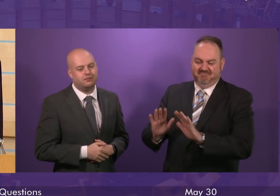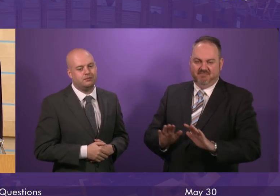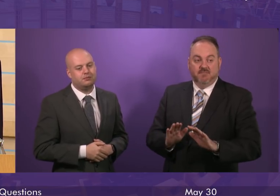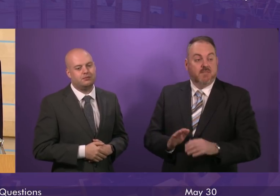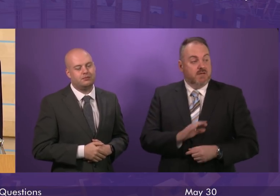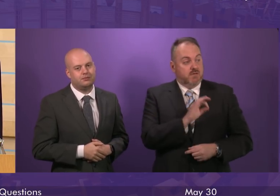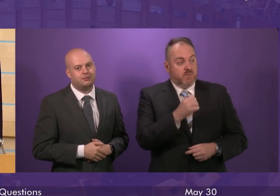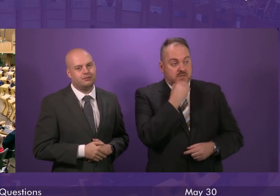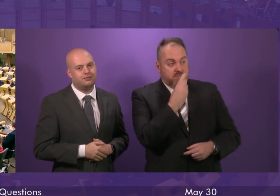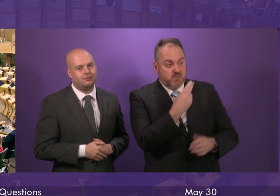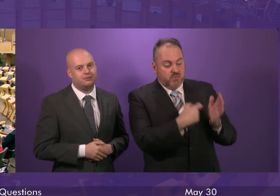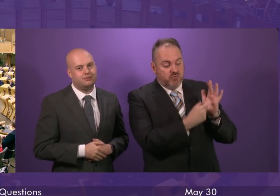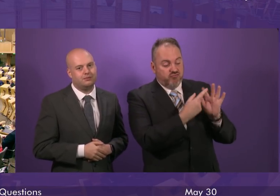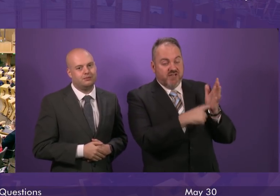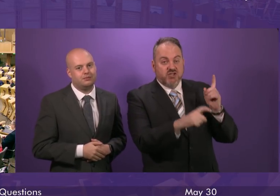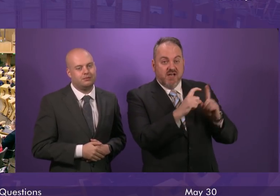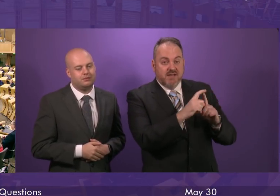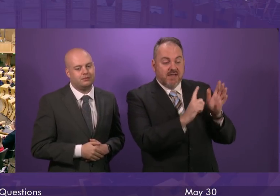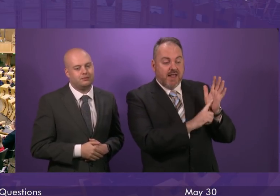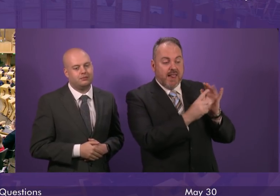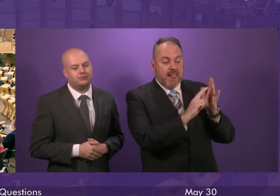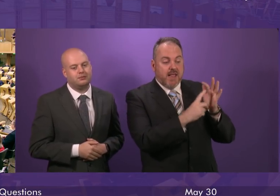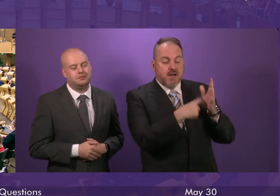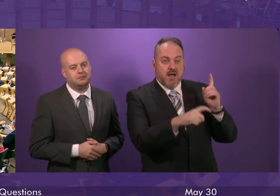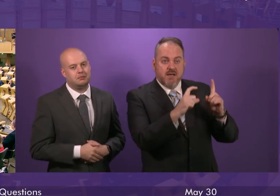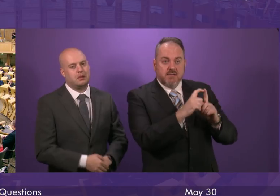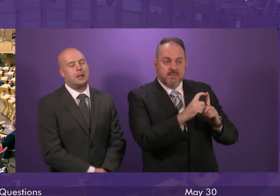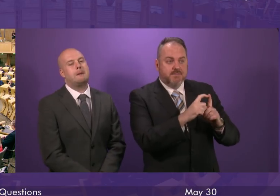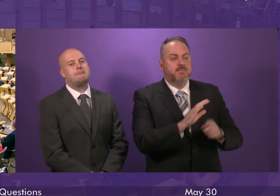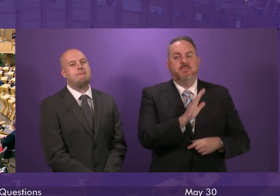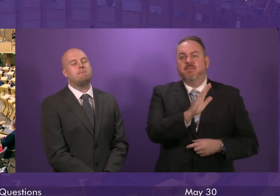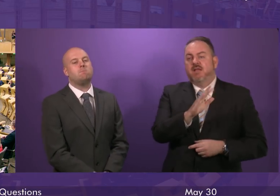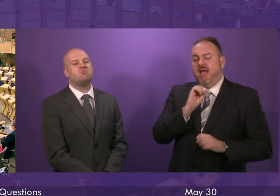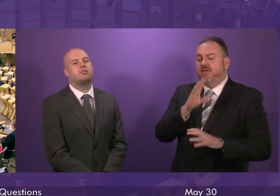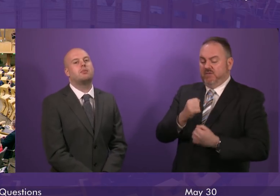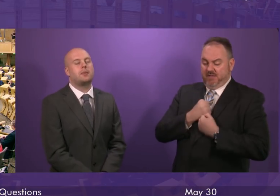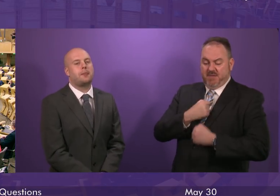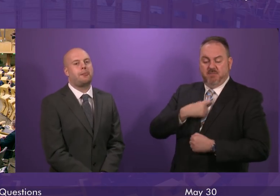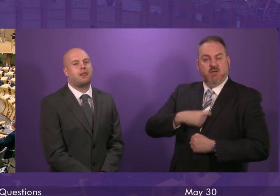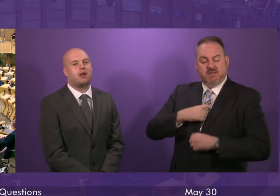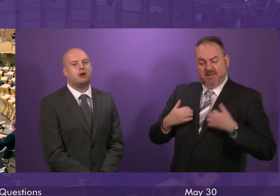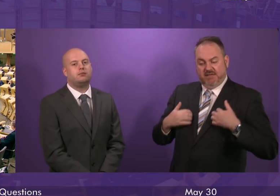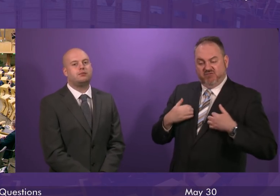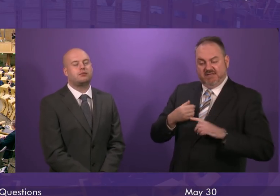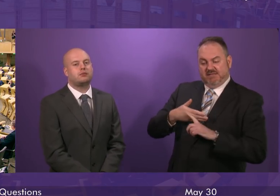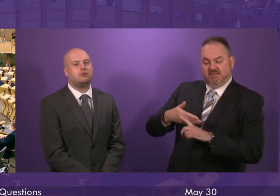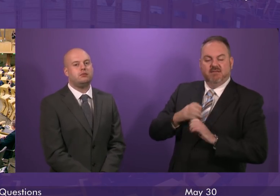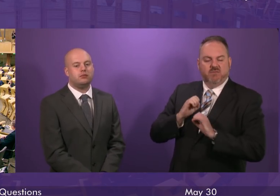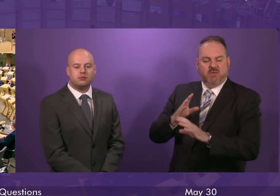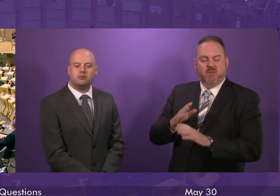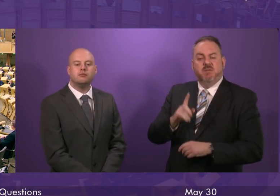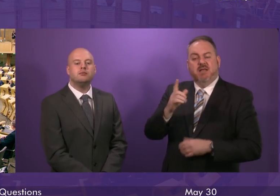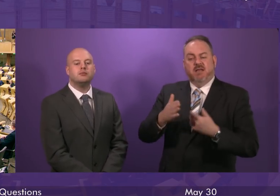Question number two, Richard Leonard. Can I refer members to my register of interests? In less than 60 minutes,